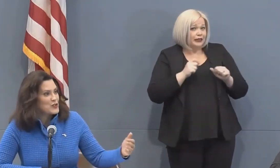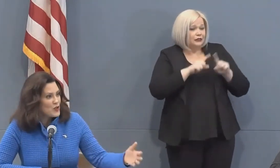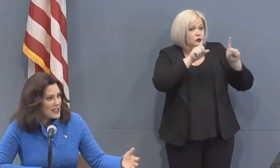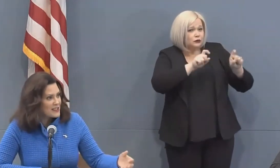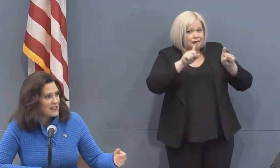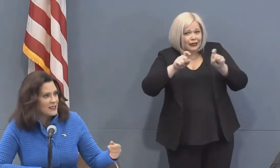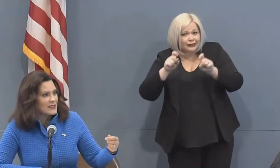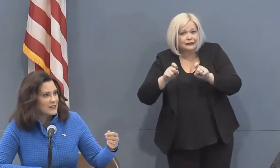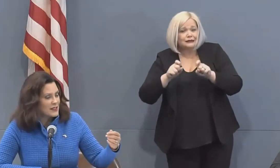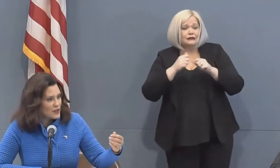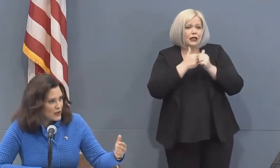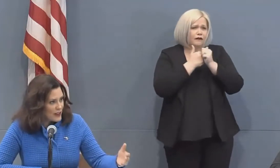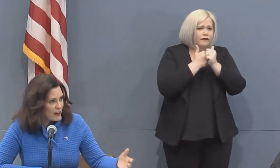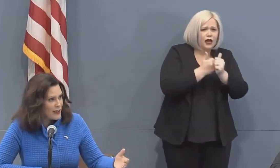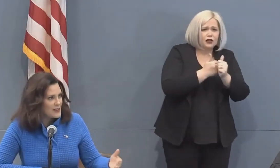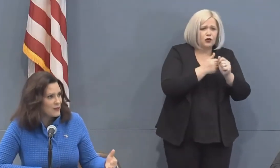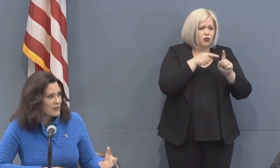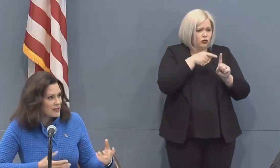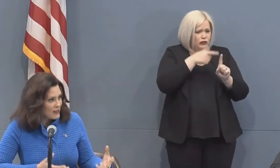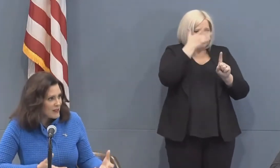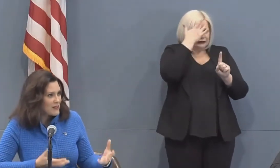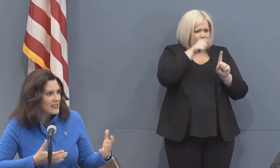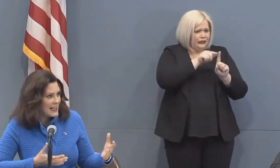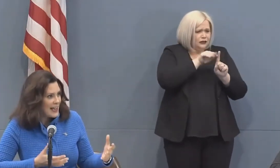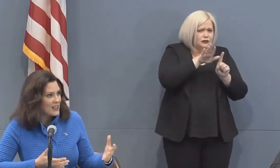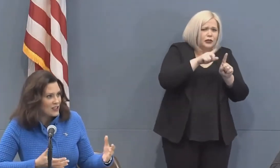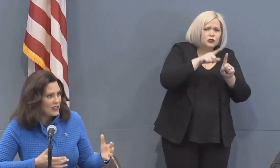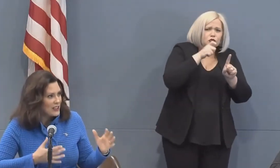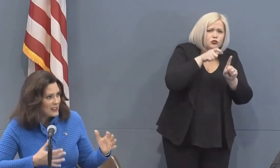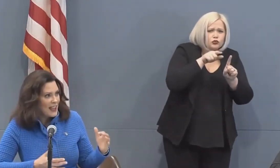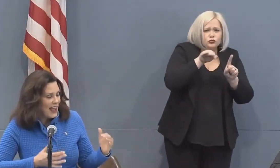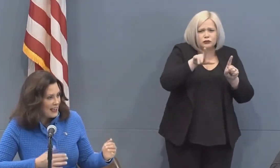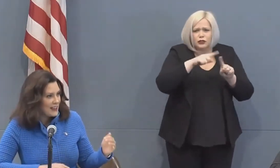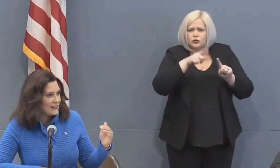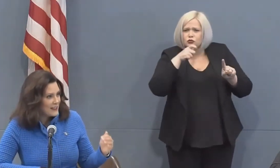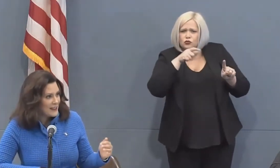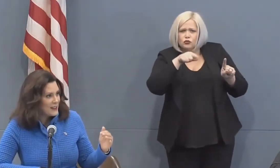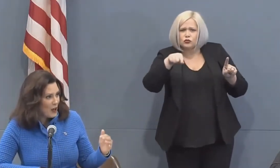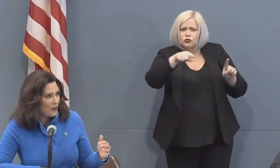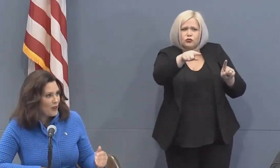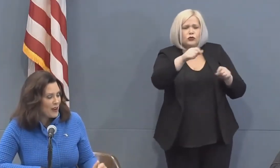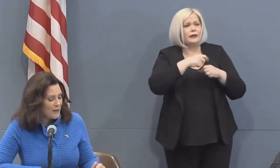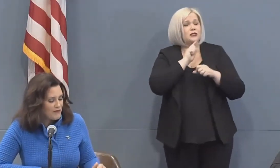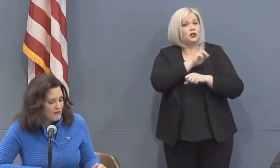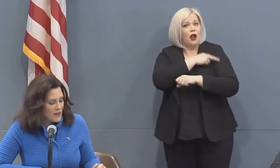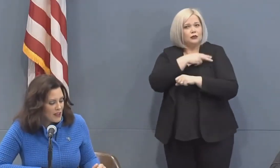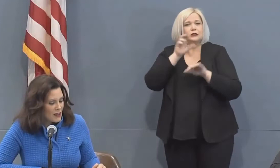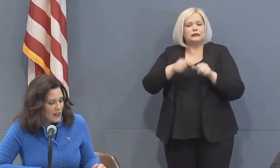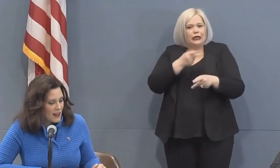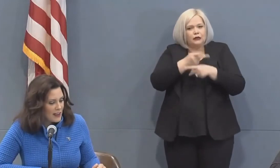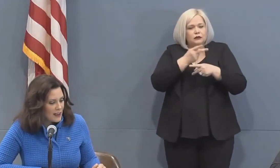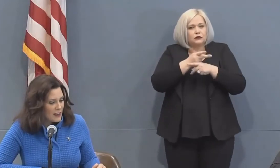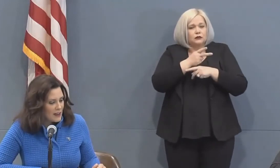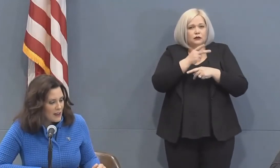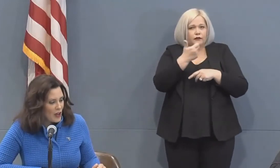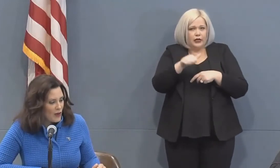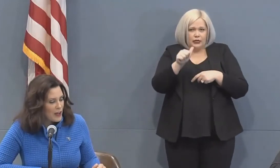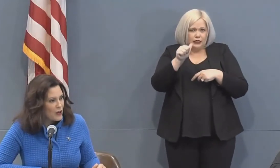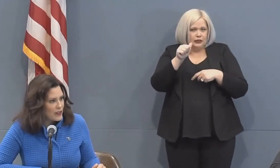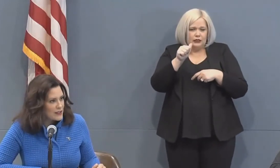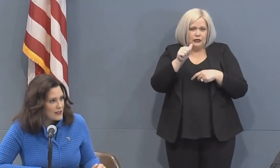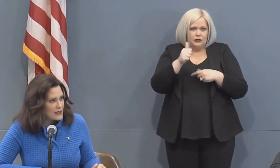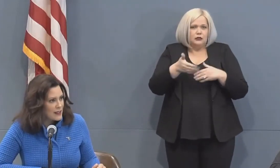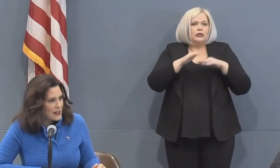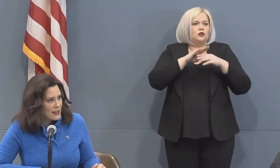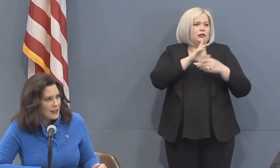test and to trace and to ensure that our hospitals are can handle any you know um any you